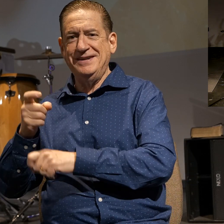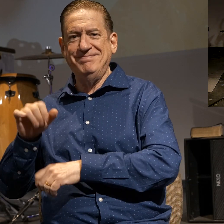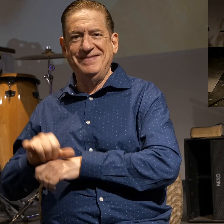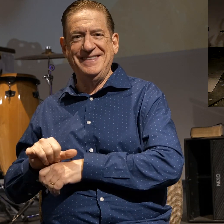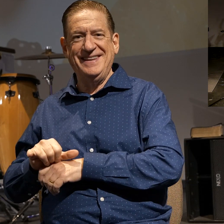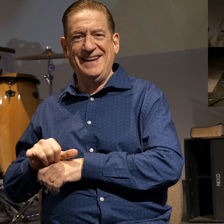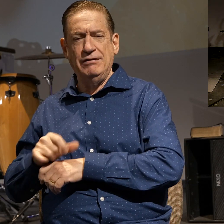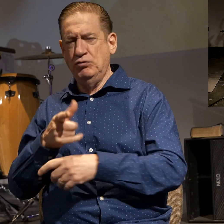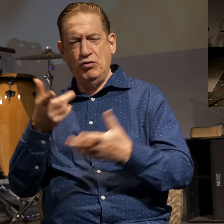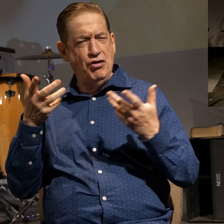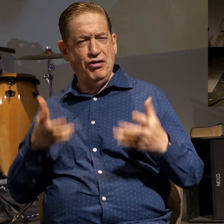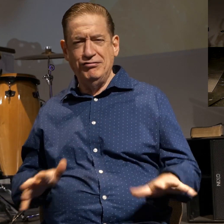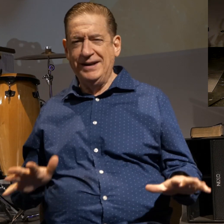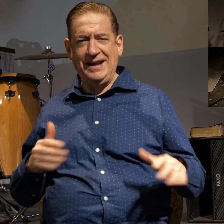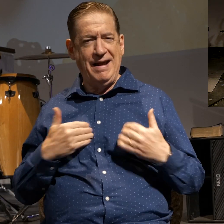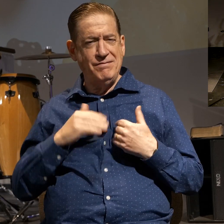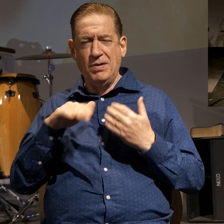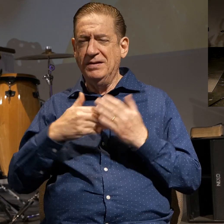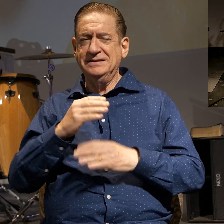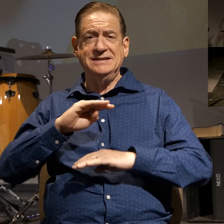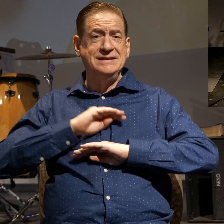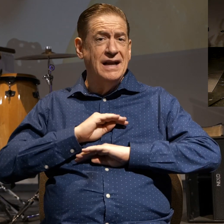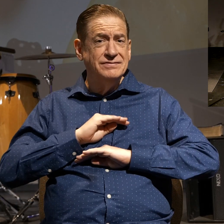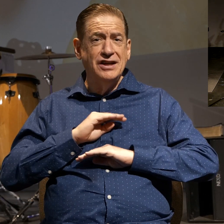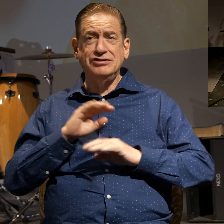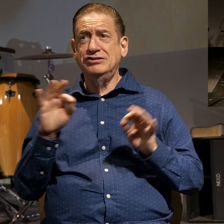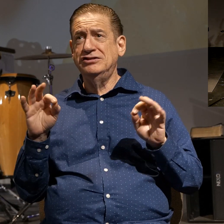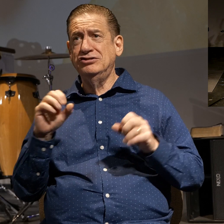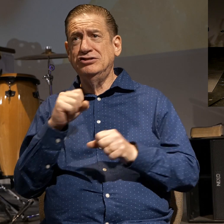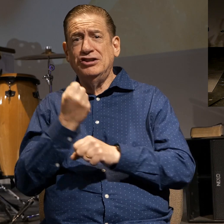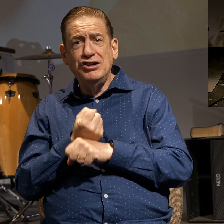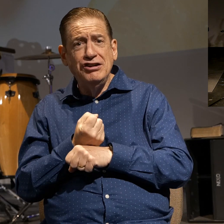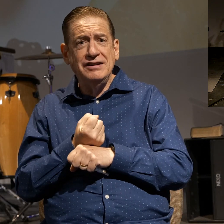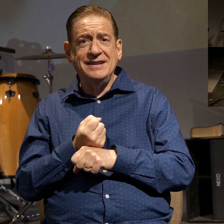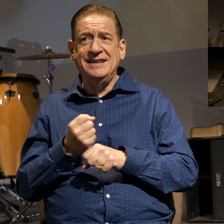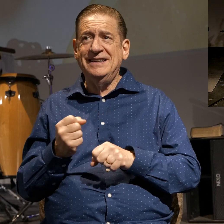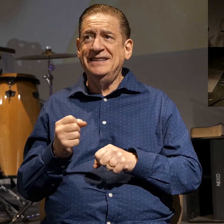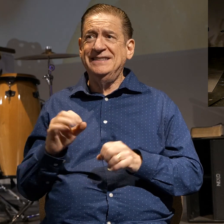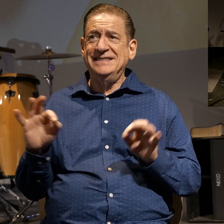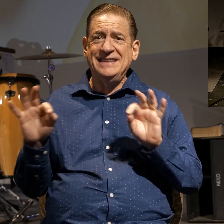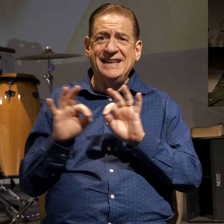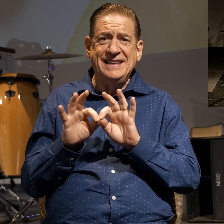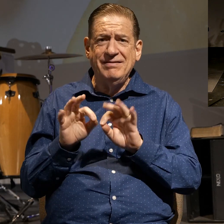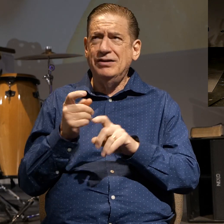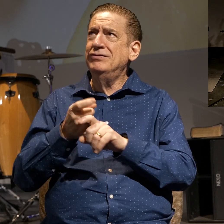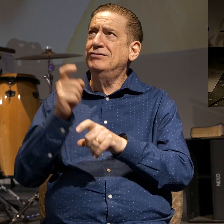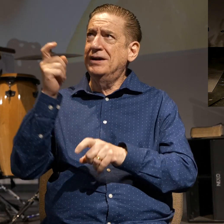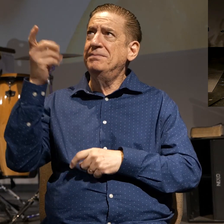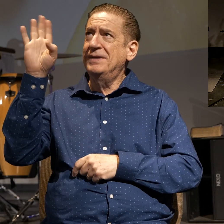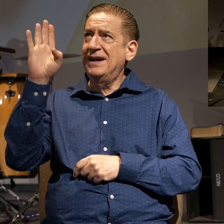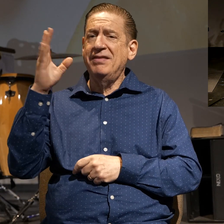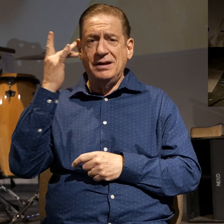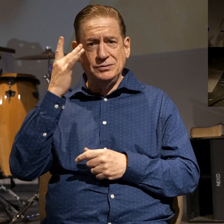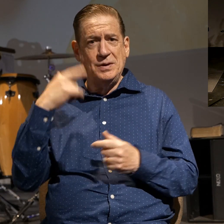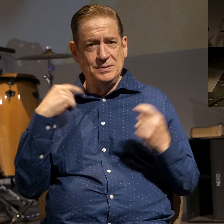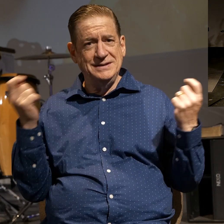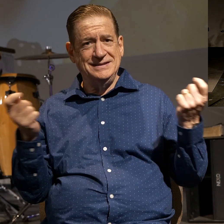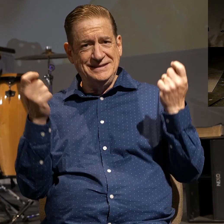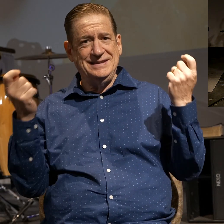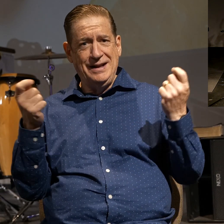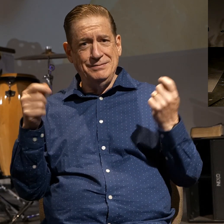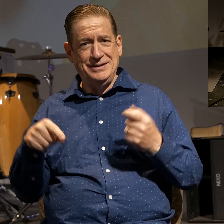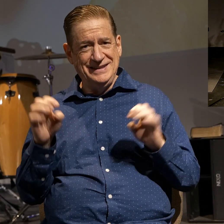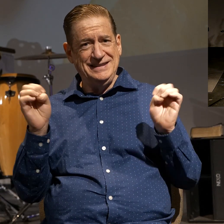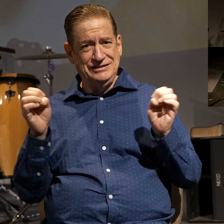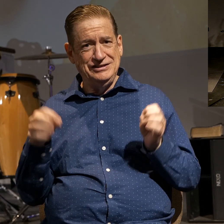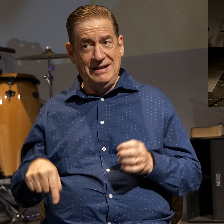have all the satisfaction, security, significance you'll ever need in God. That's what we celebrate weekends like this. We celebrate this every